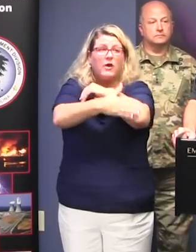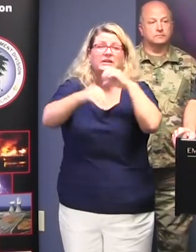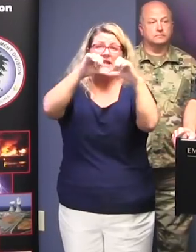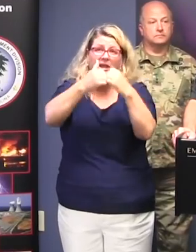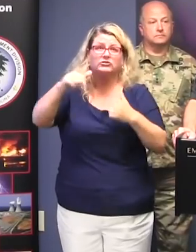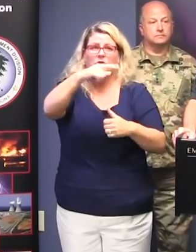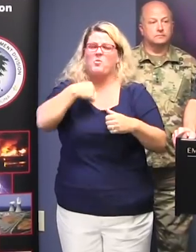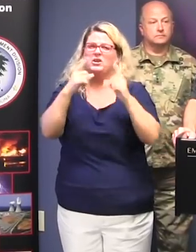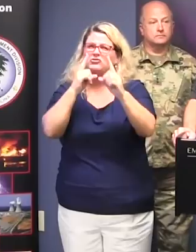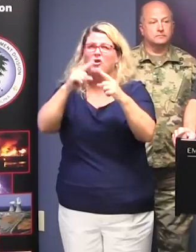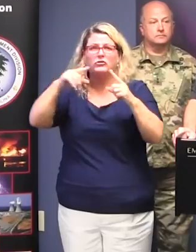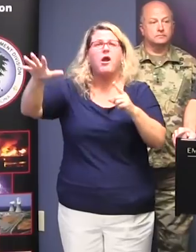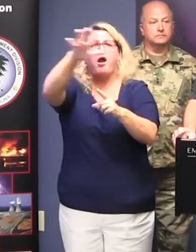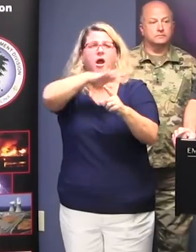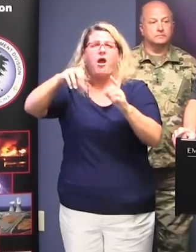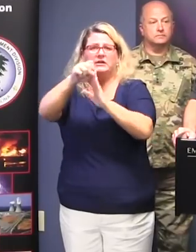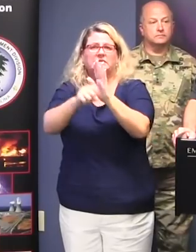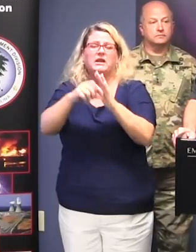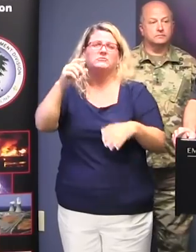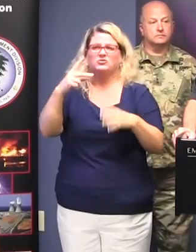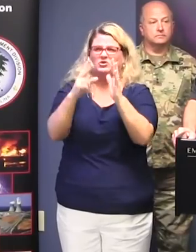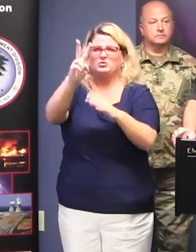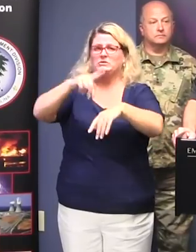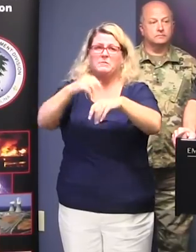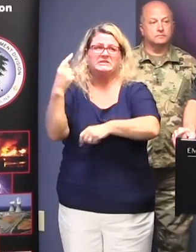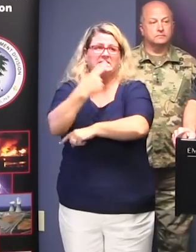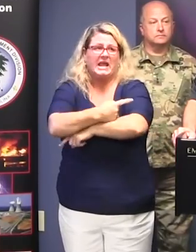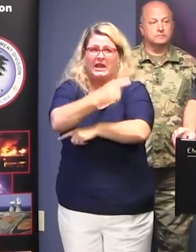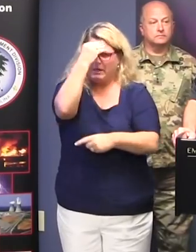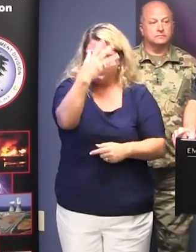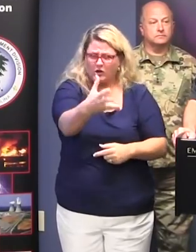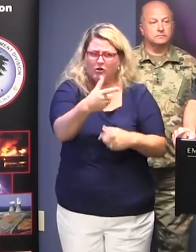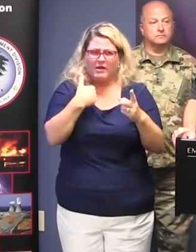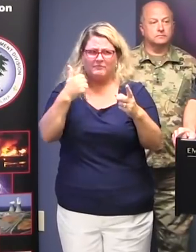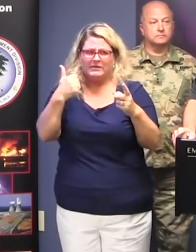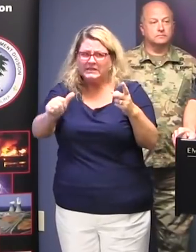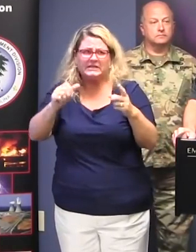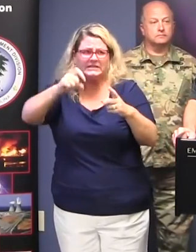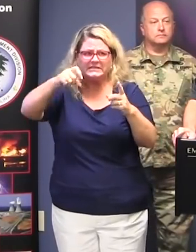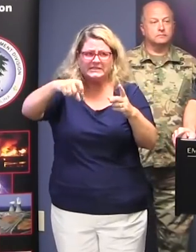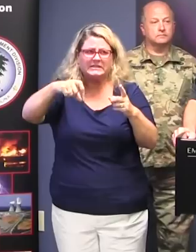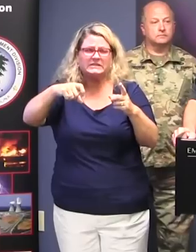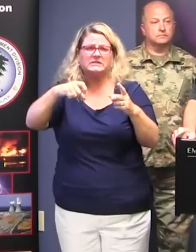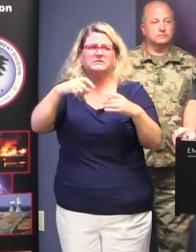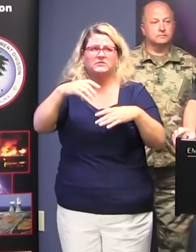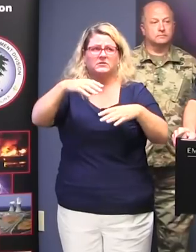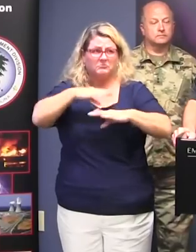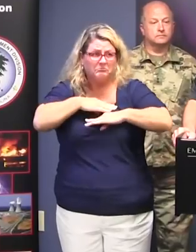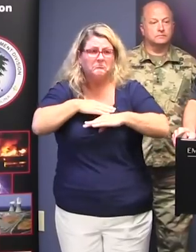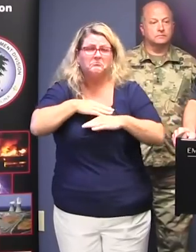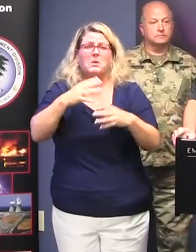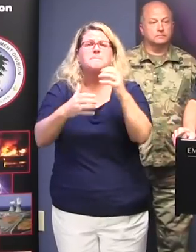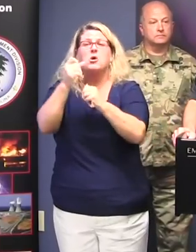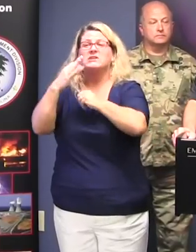at least twice a day to make sure that we understand what their status is and whether or not they have any unmet needs. Most of the county EOCs,